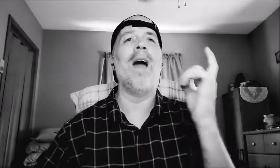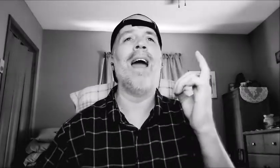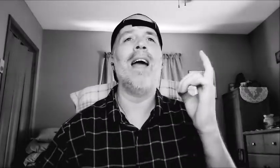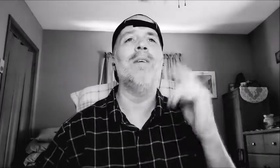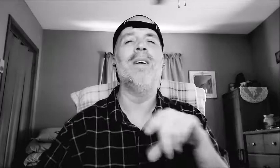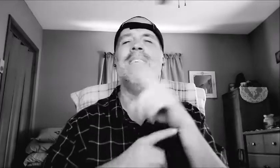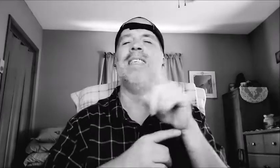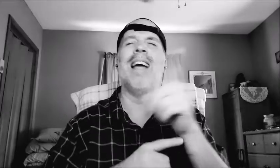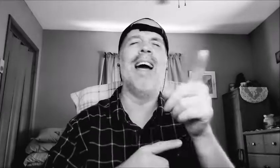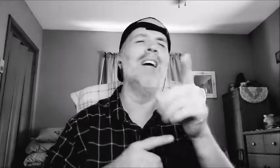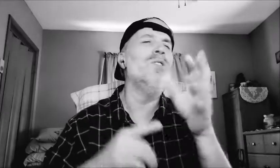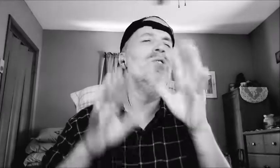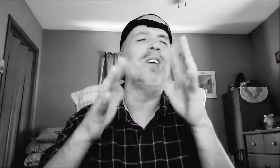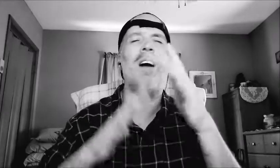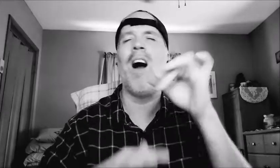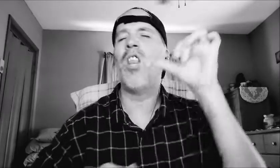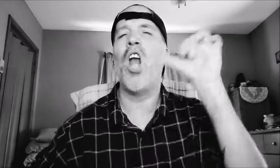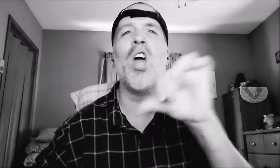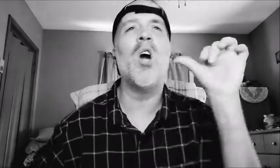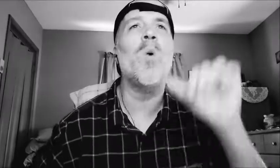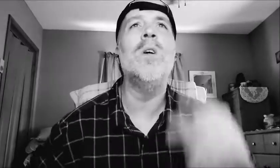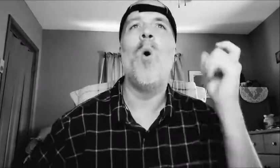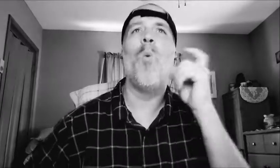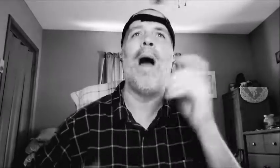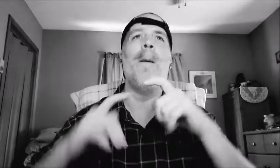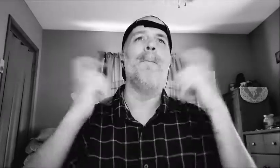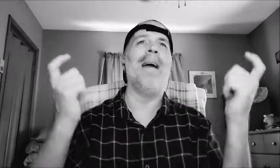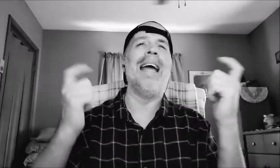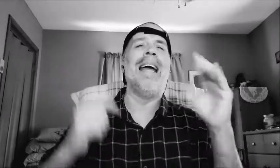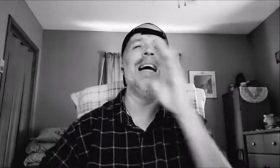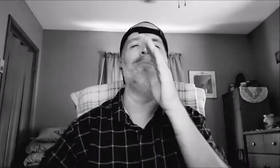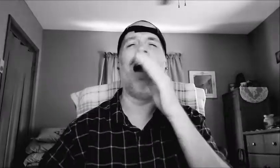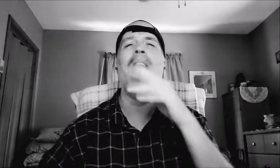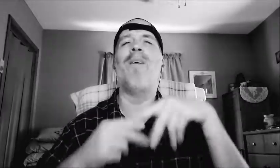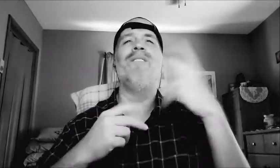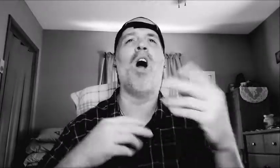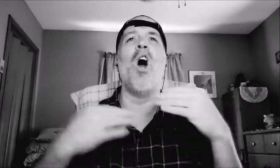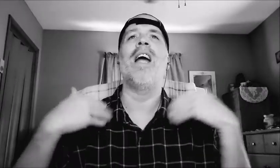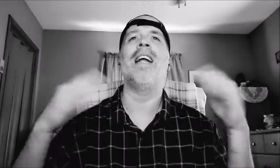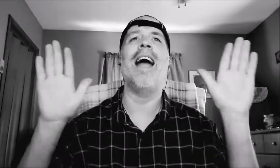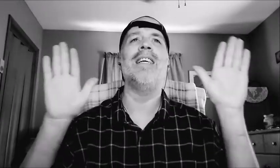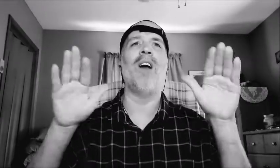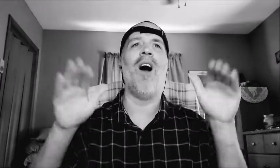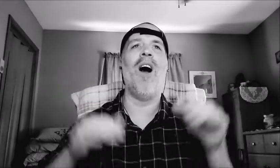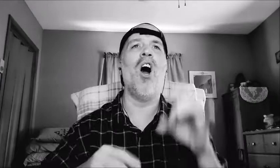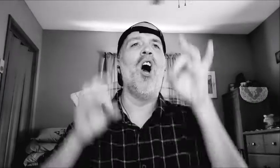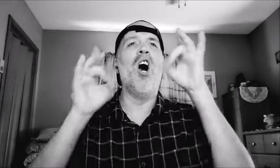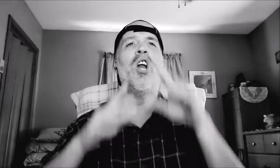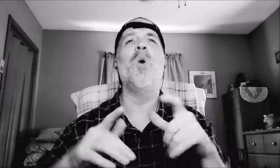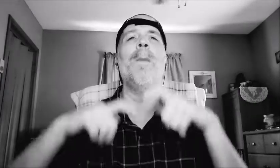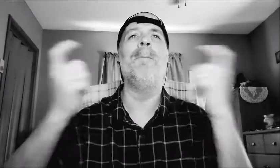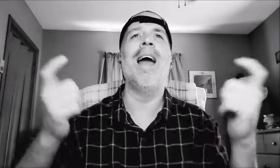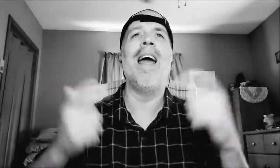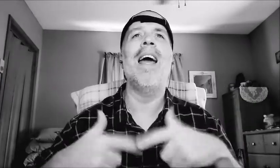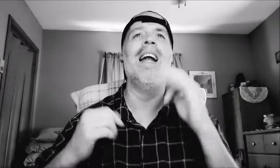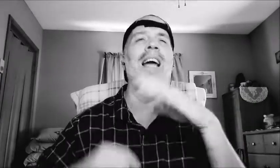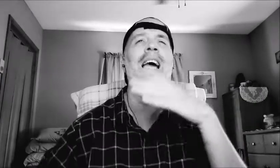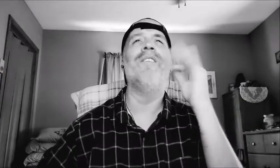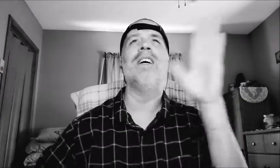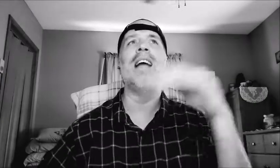wind Tales you gonna lose With big mamas for an angel Lose big, living